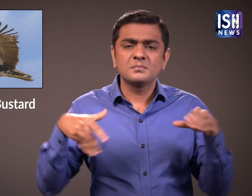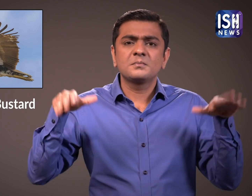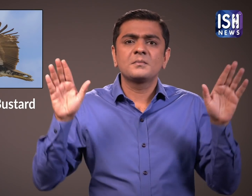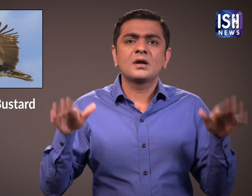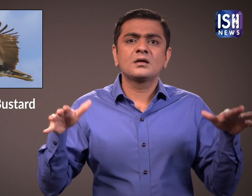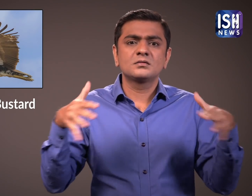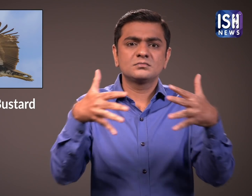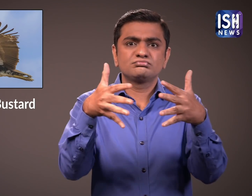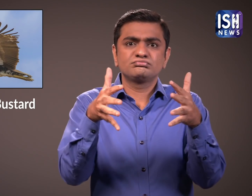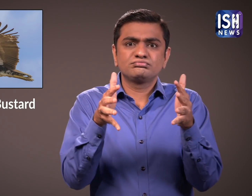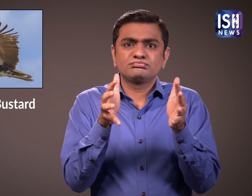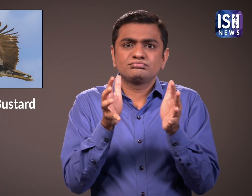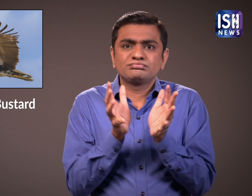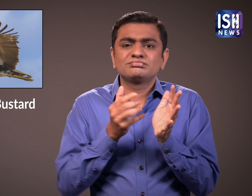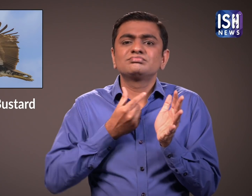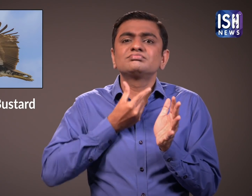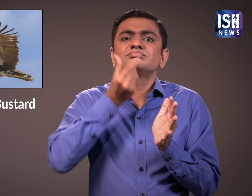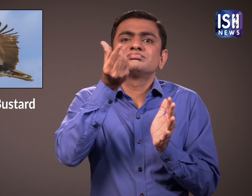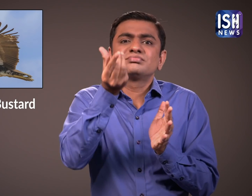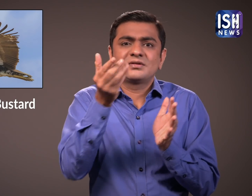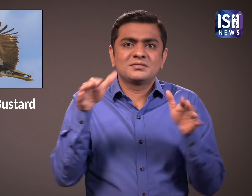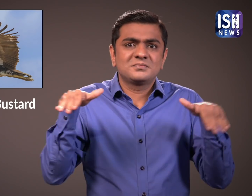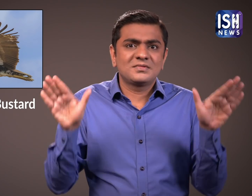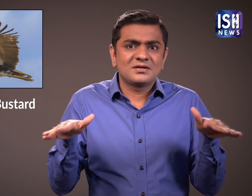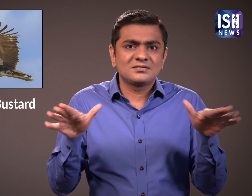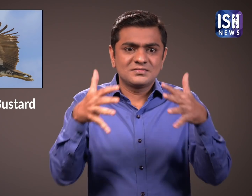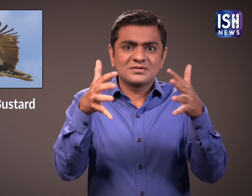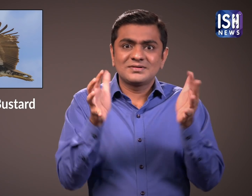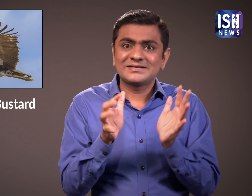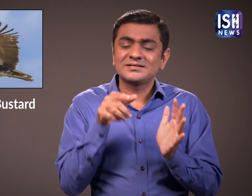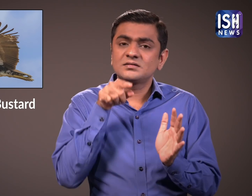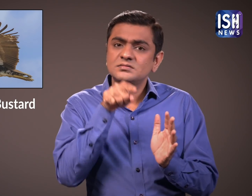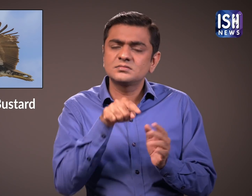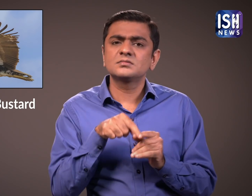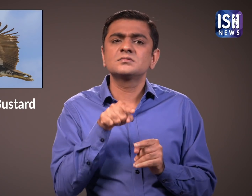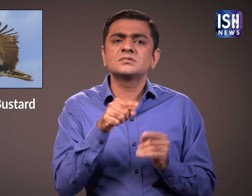die due to the impact with overhead power lines in India.